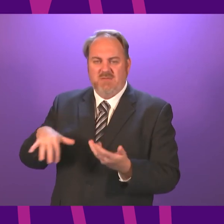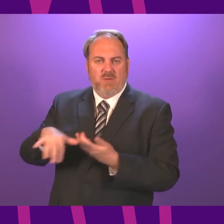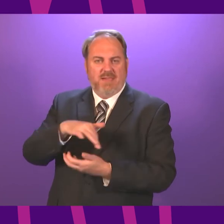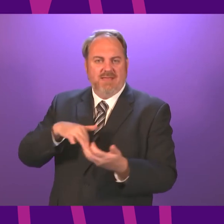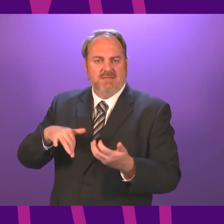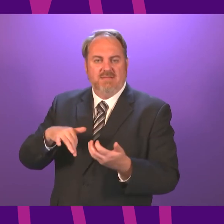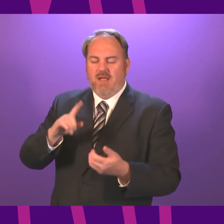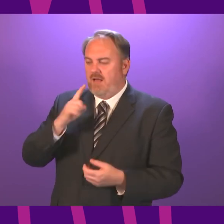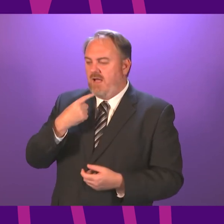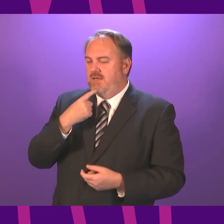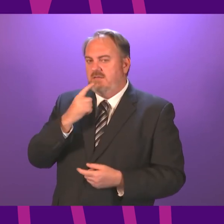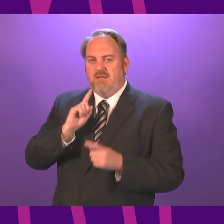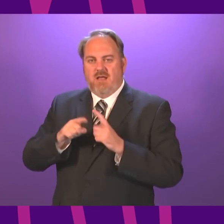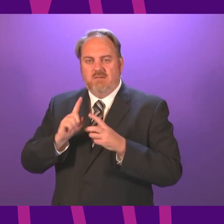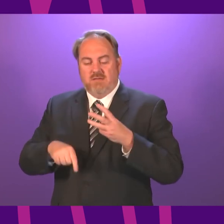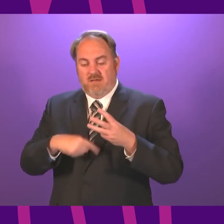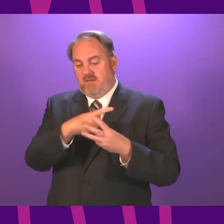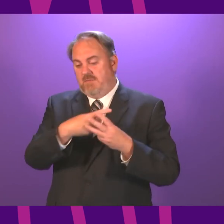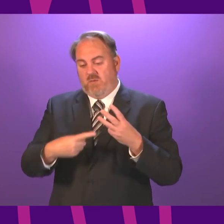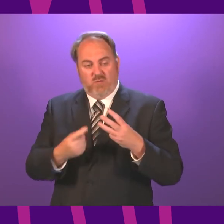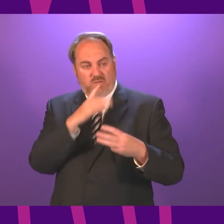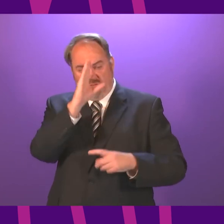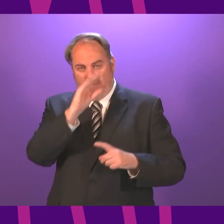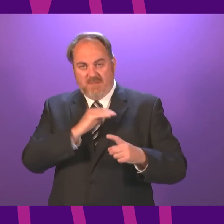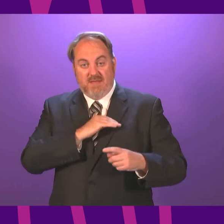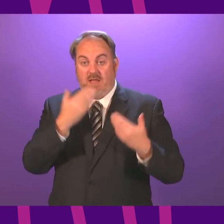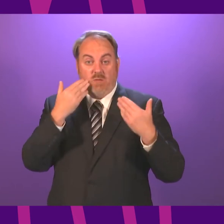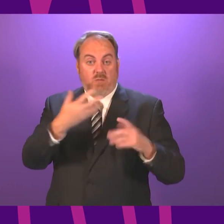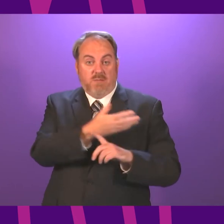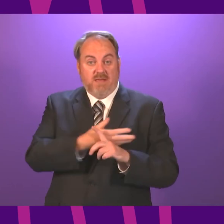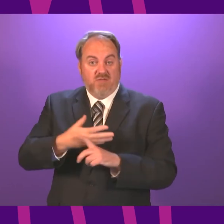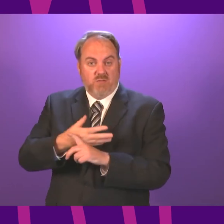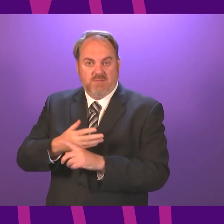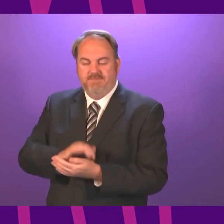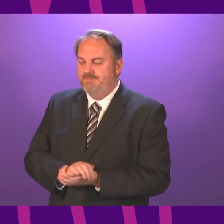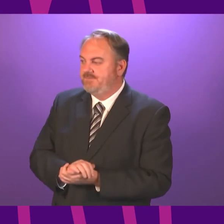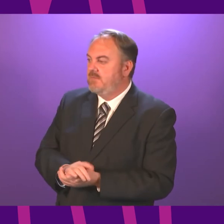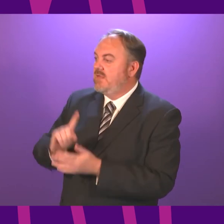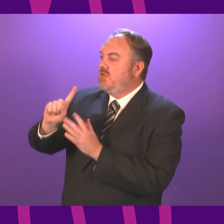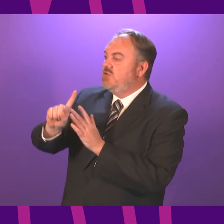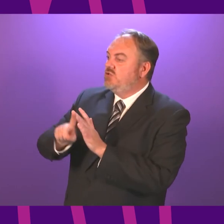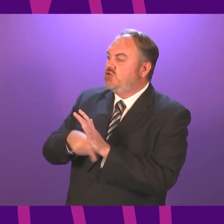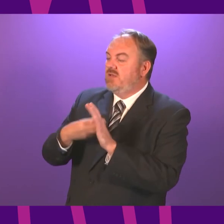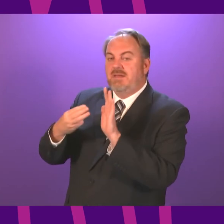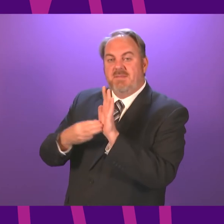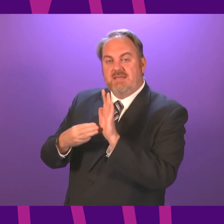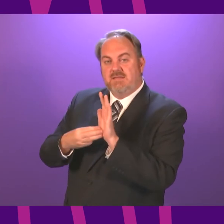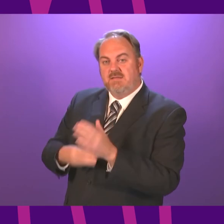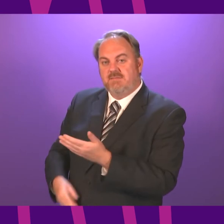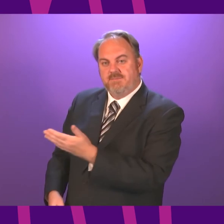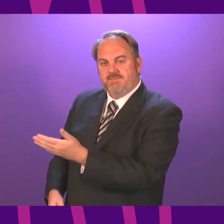any more on the specific cases, because I don't know the specific details concerned. I call John Mason to be followed by Jackson Carlaw.